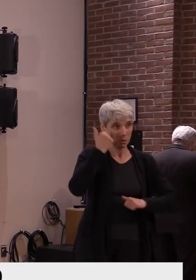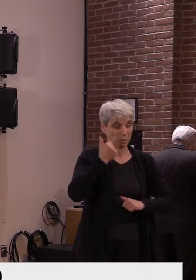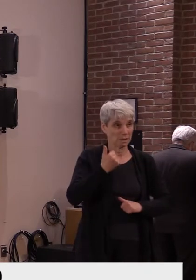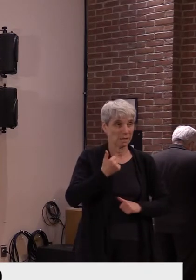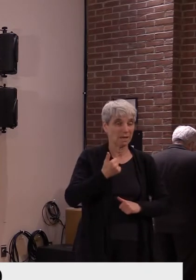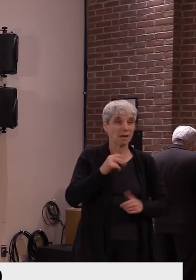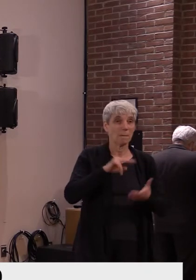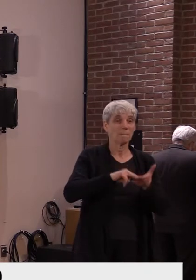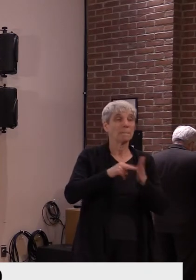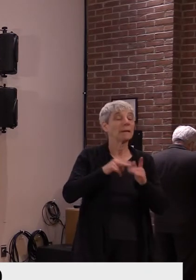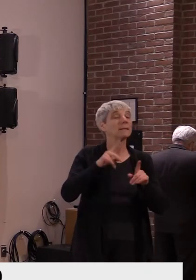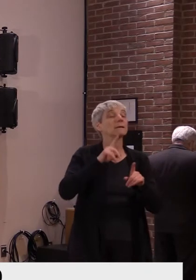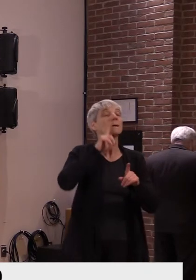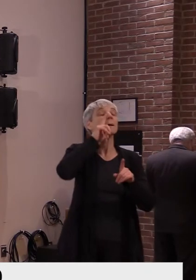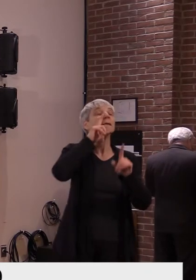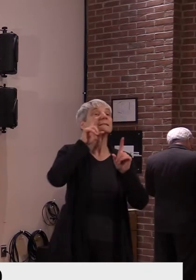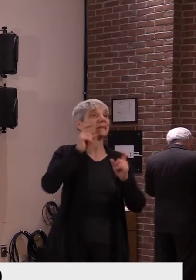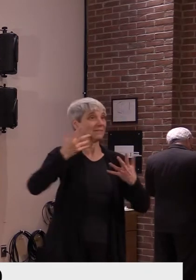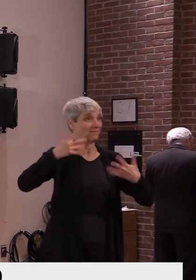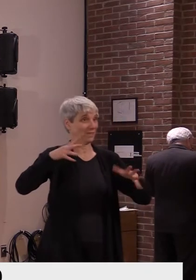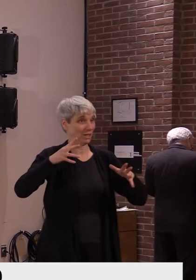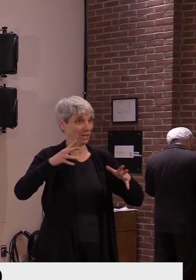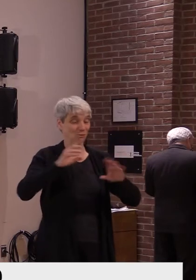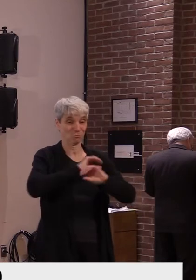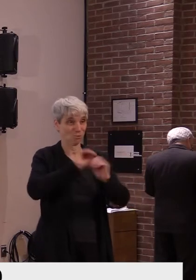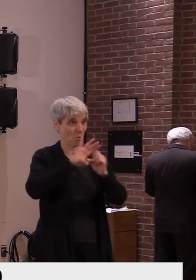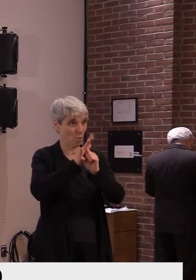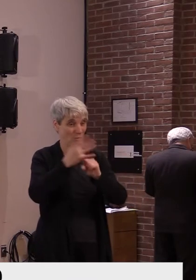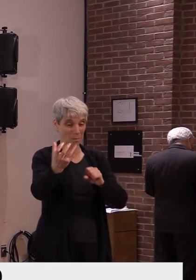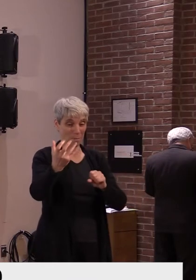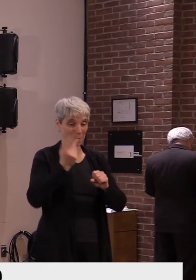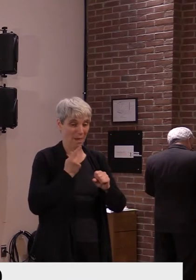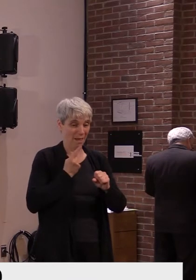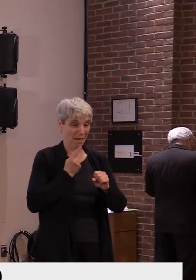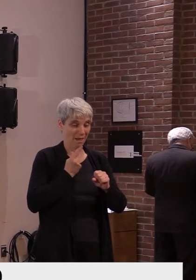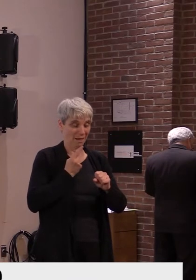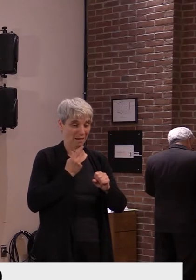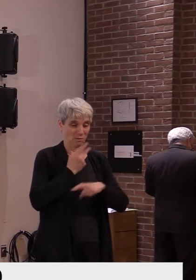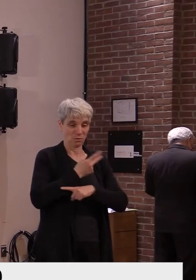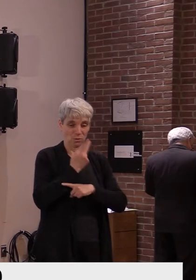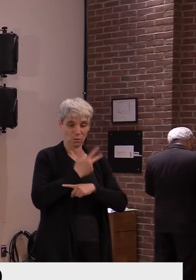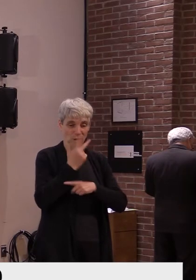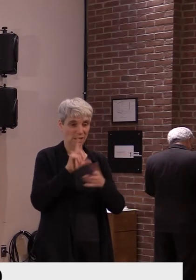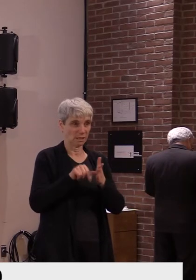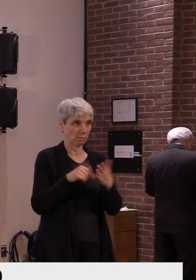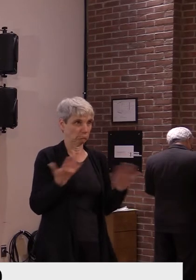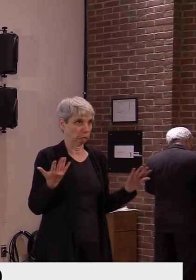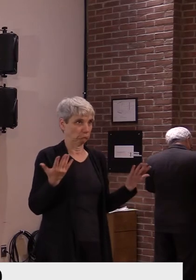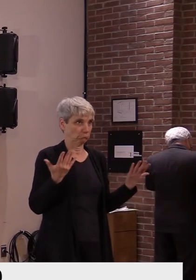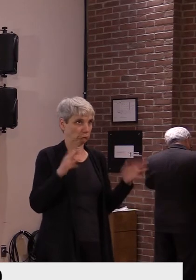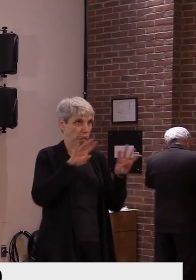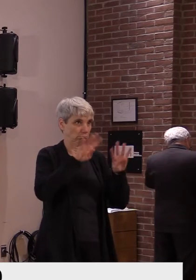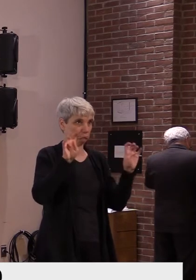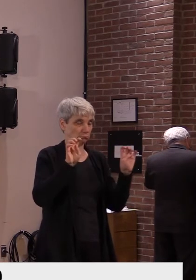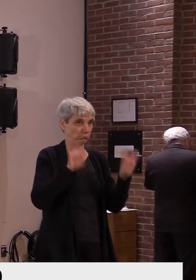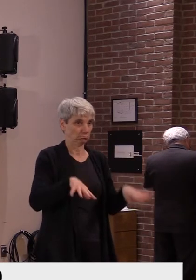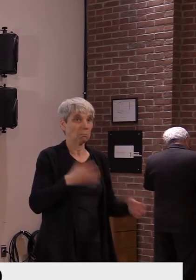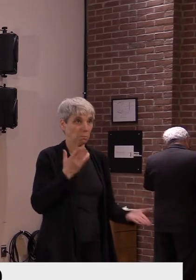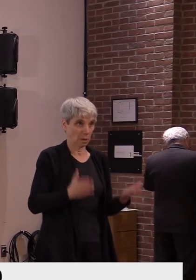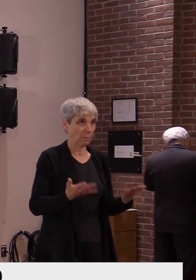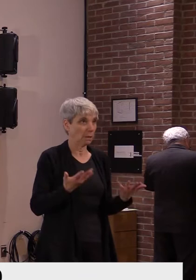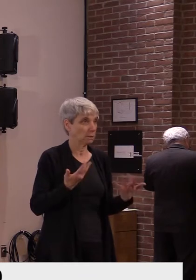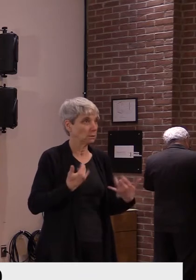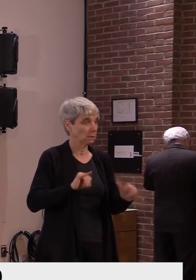a 72-hour test, uh, that was negative because you could still be incubating the virus and be at your pre